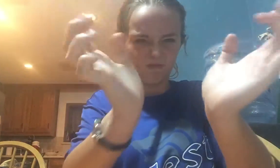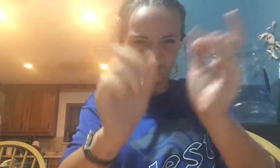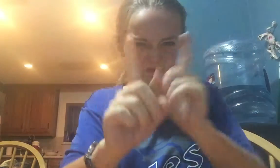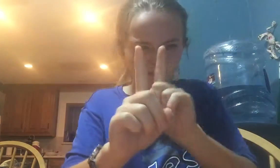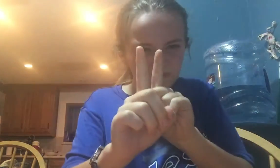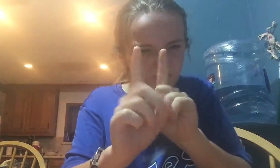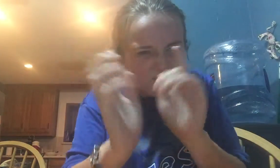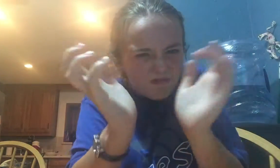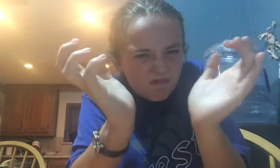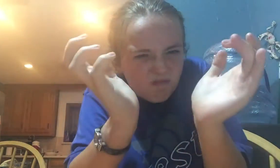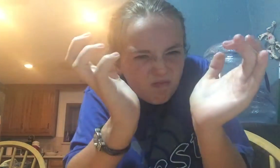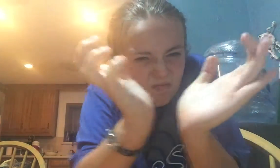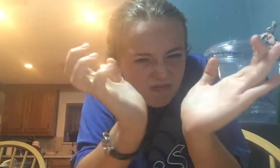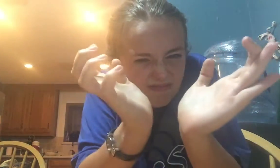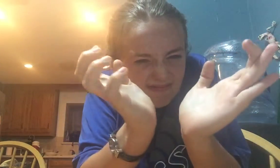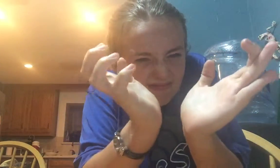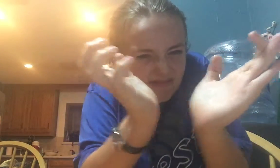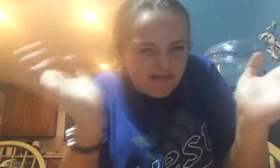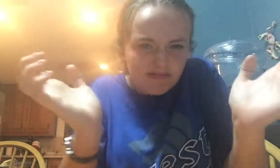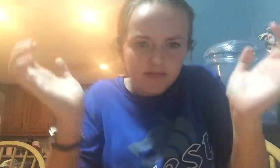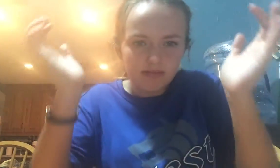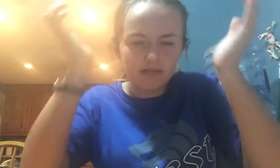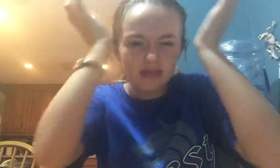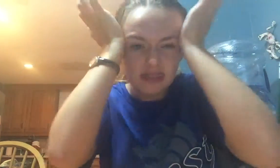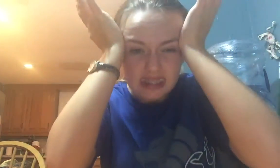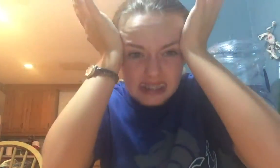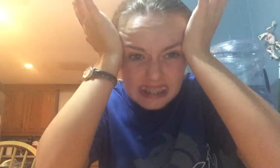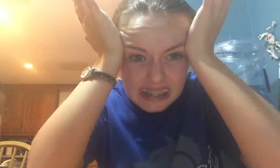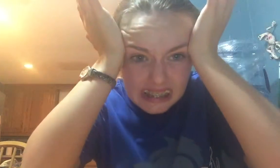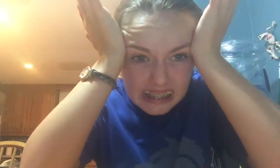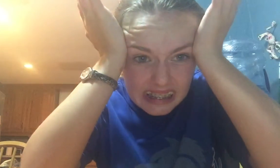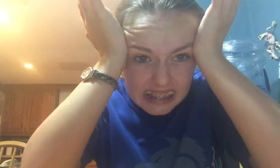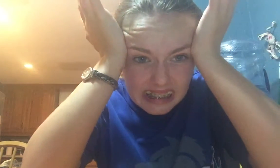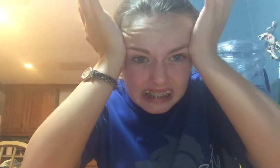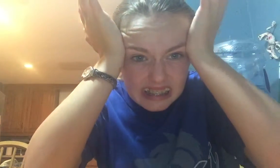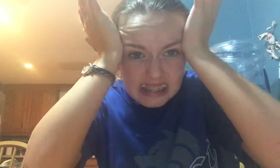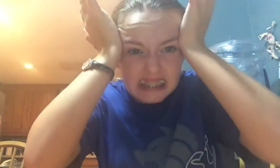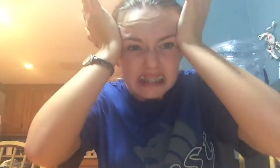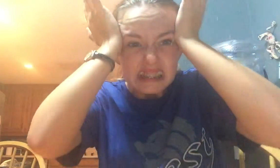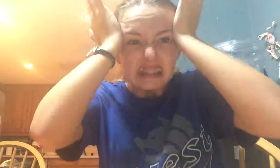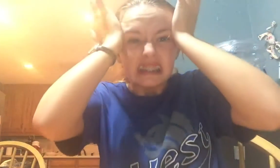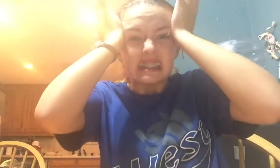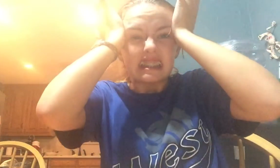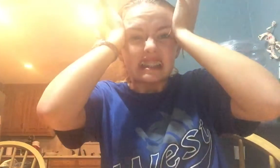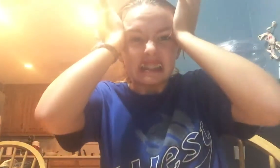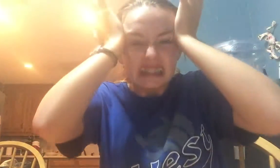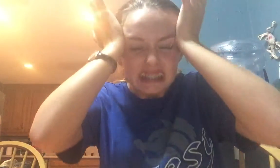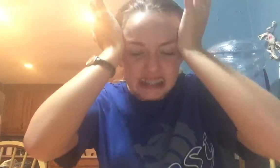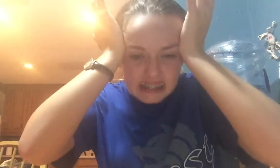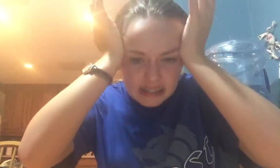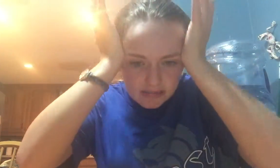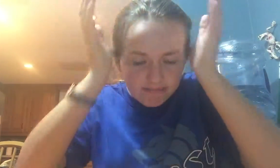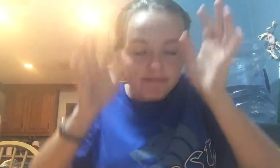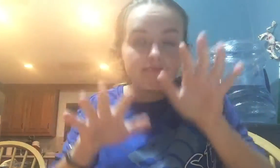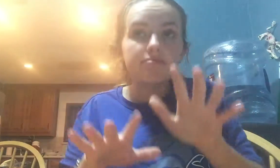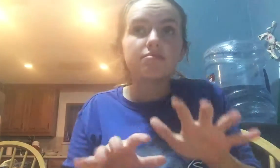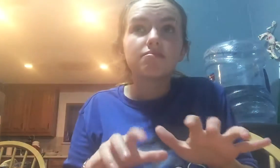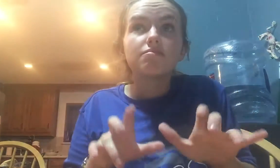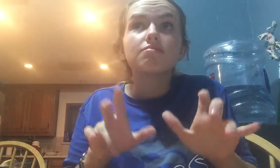And we would have to push our palms into her temples. And squeeze, and squeeze, and squeeze